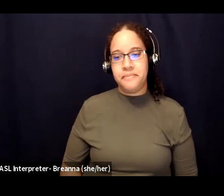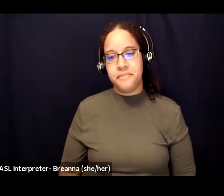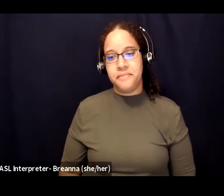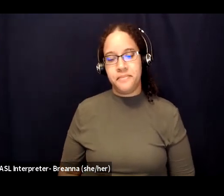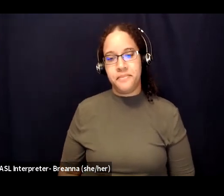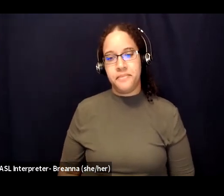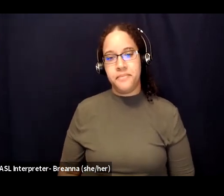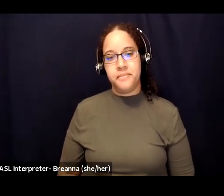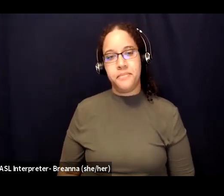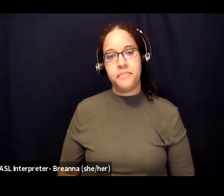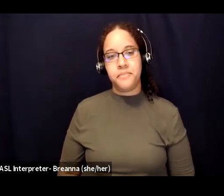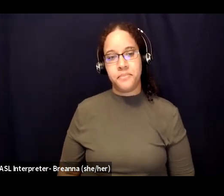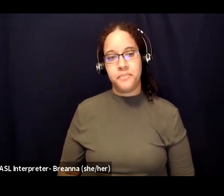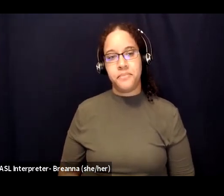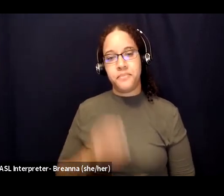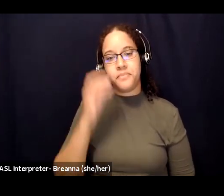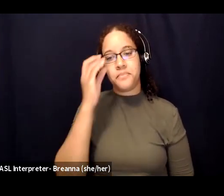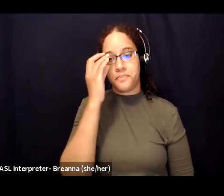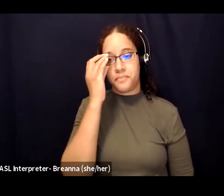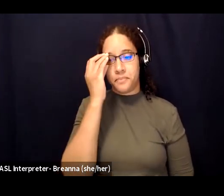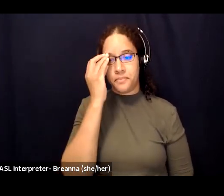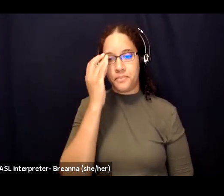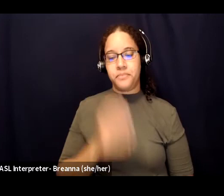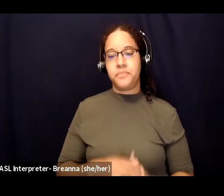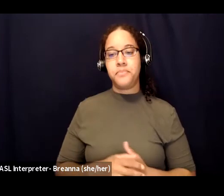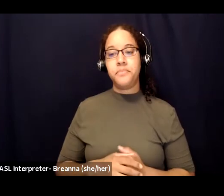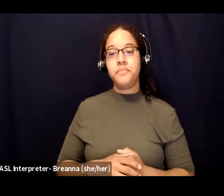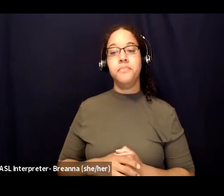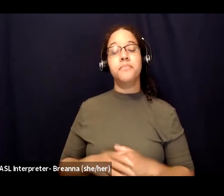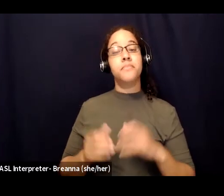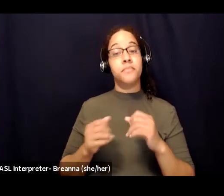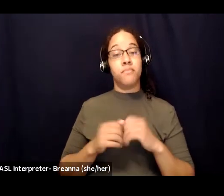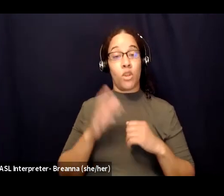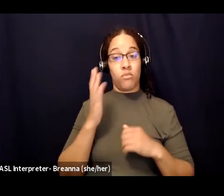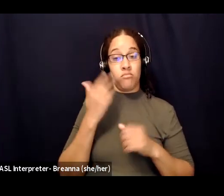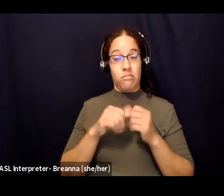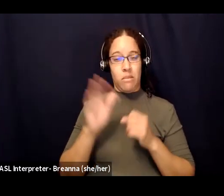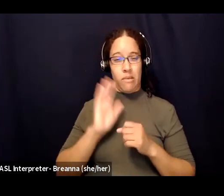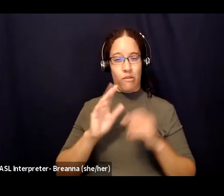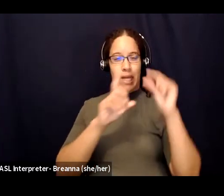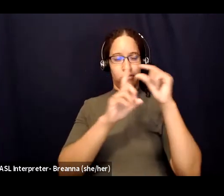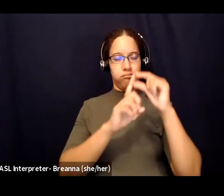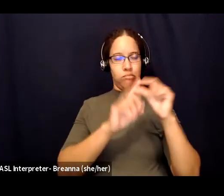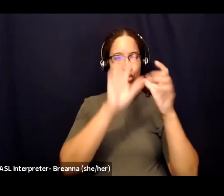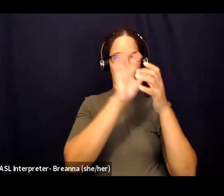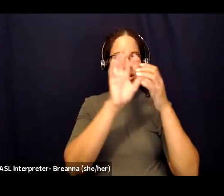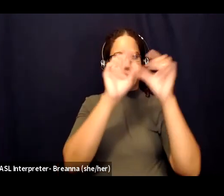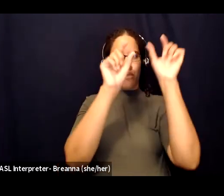so again related to what we did with the word cloud earlier um is what supportive responses